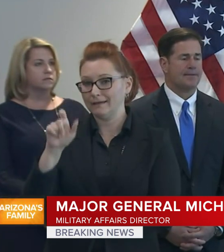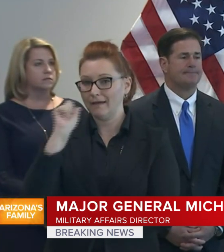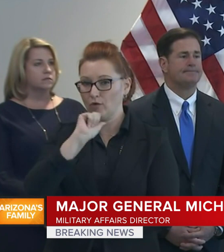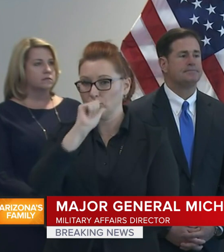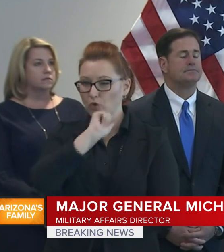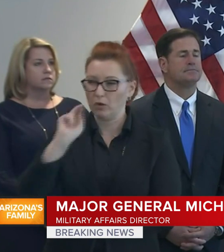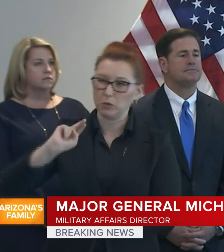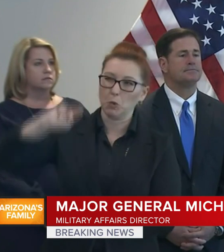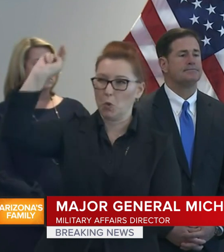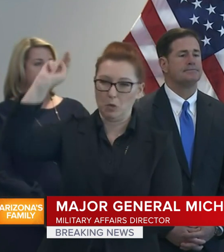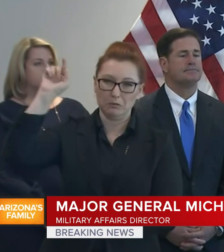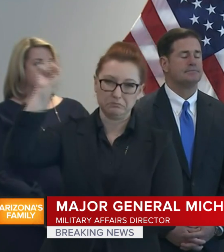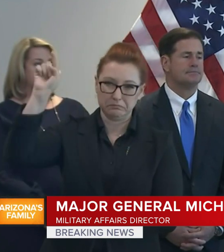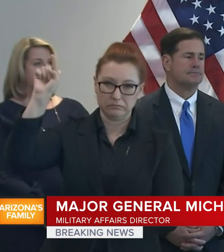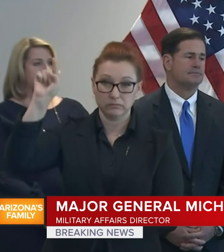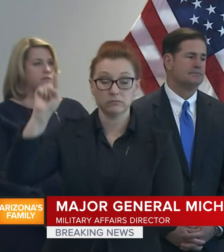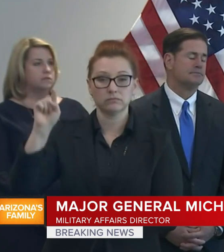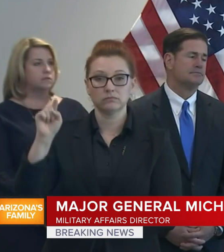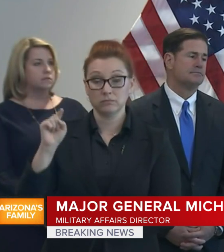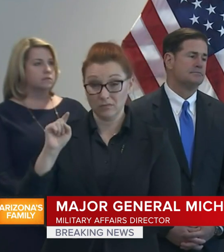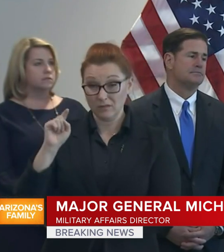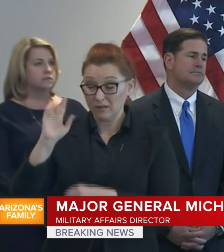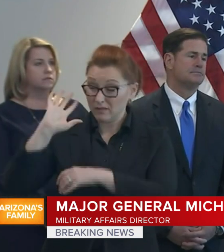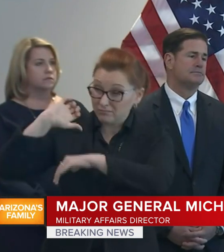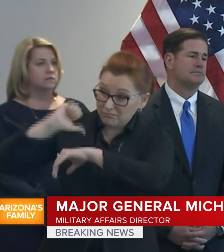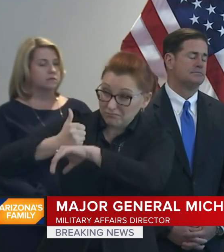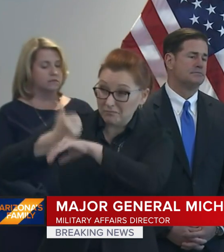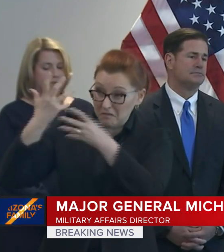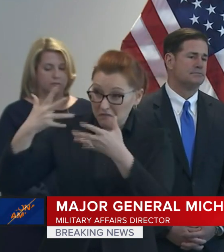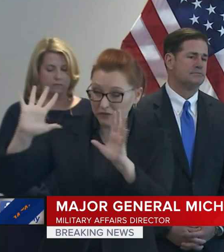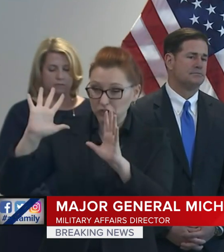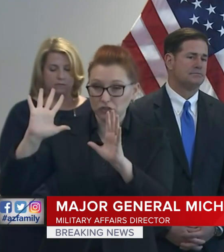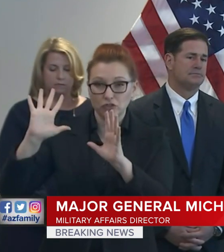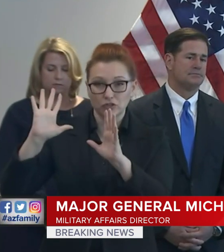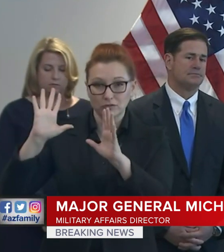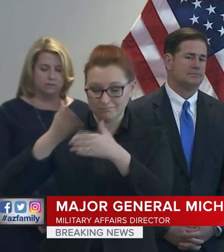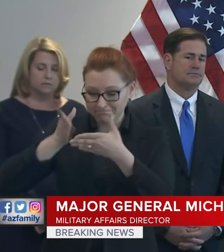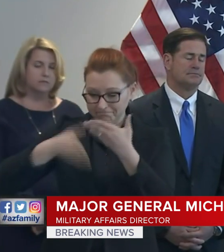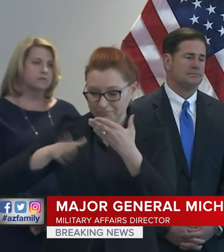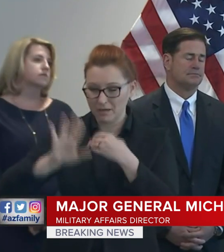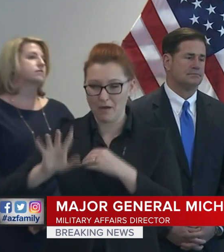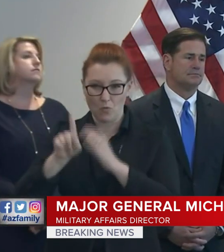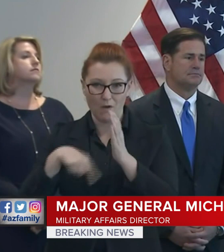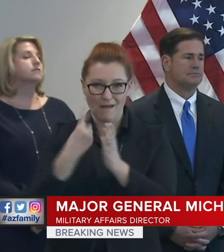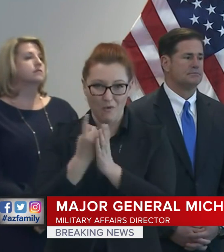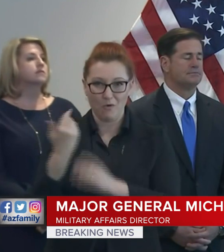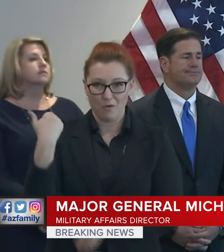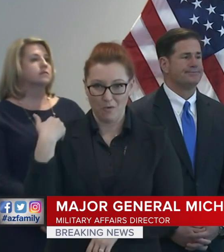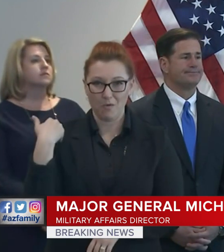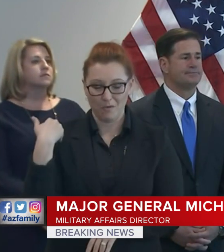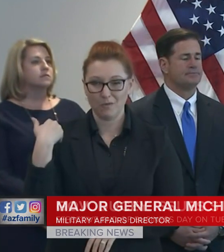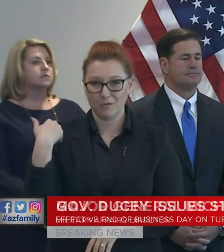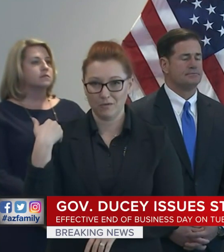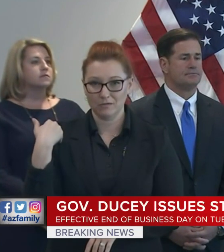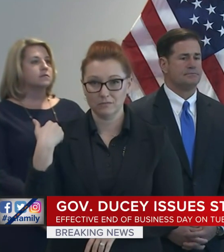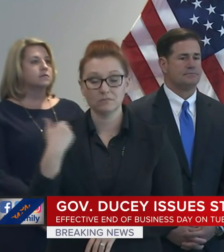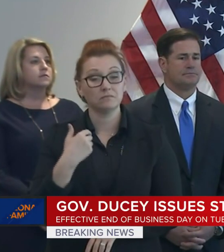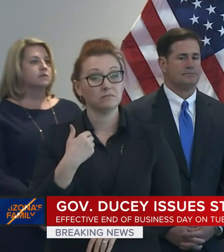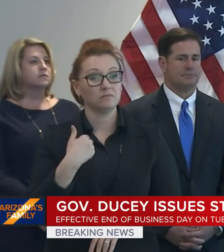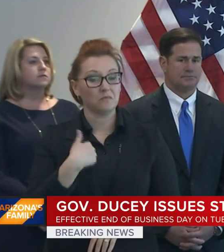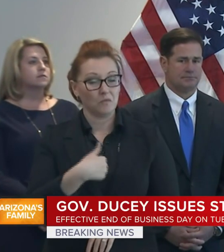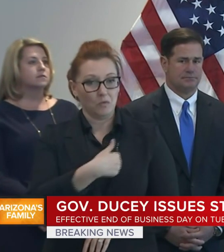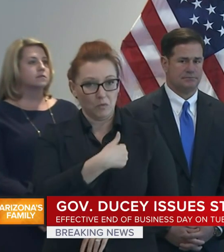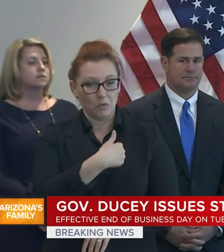Completion of that setup was done about an hour ago. Many of you heard me talk when we first talked about task force logistics